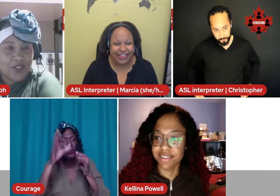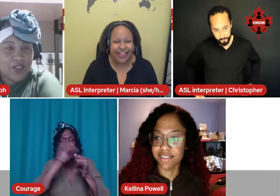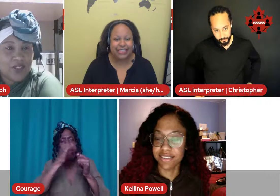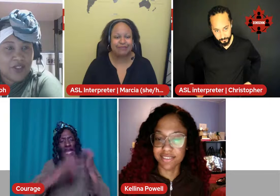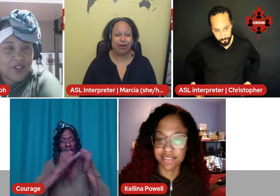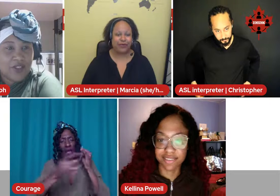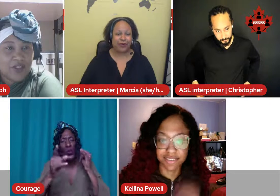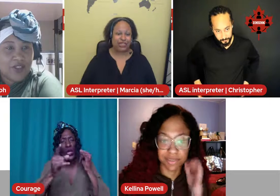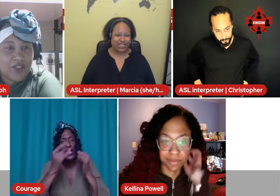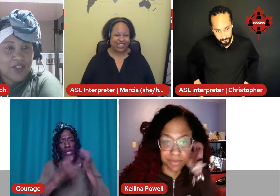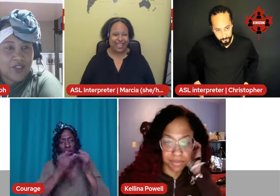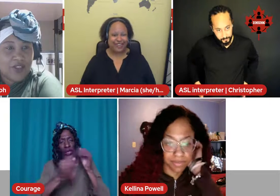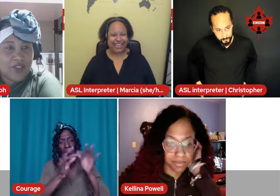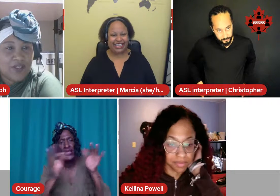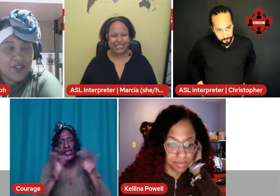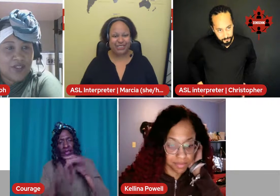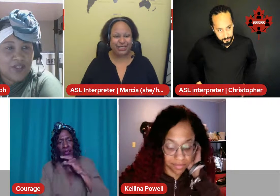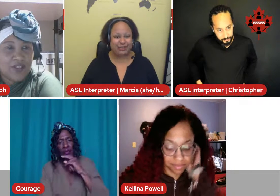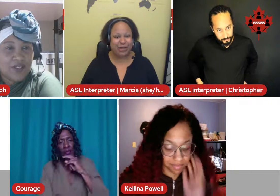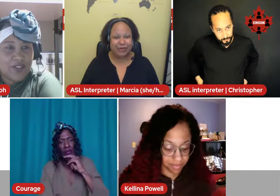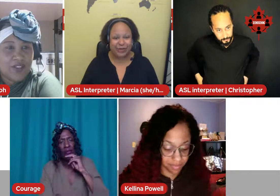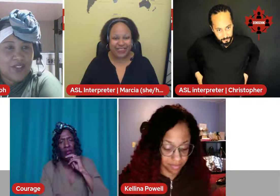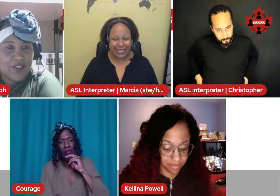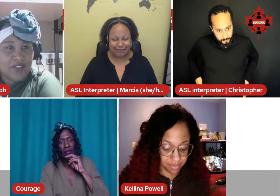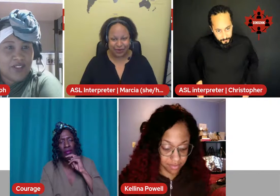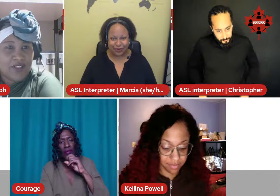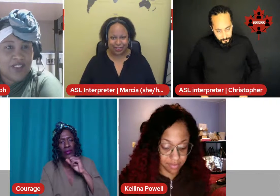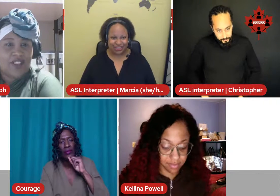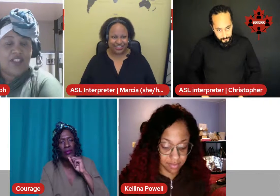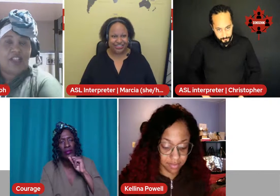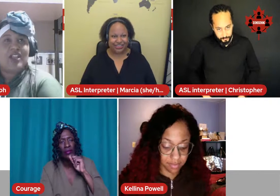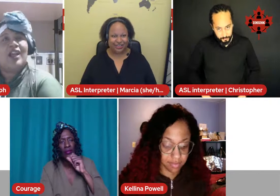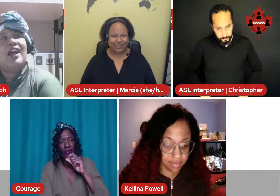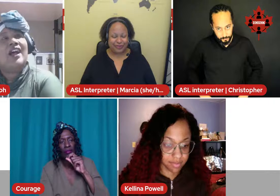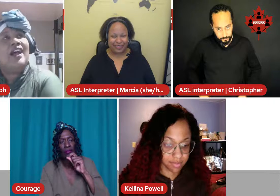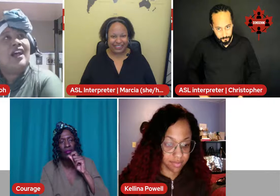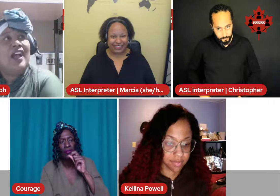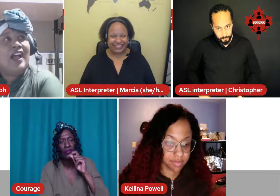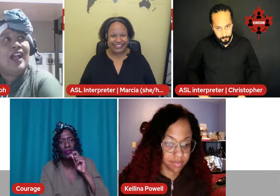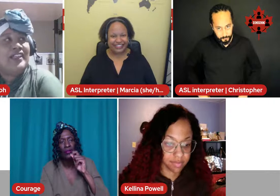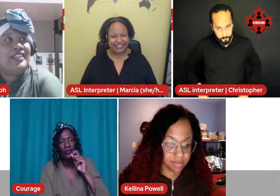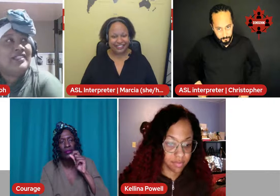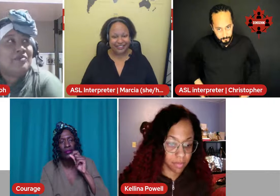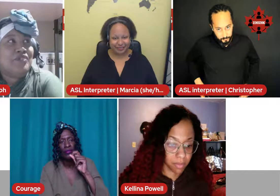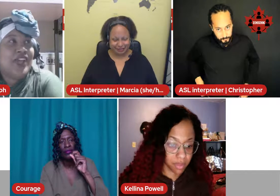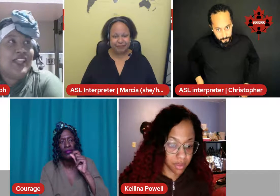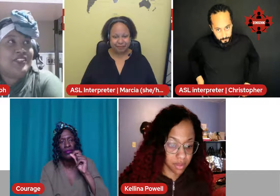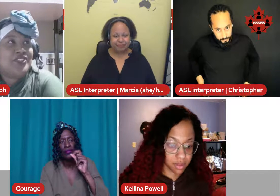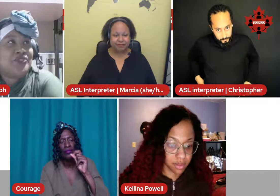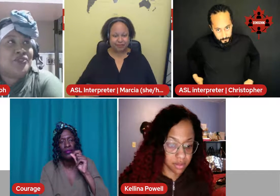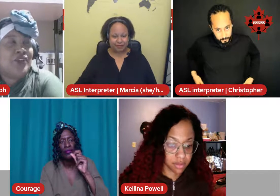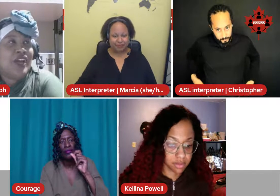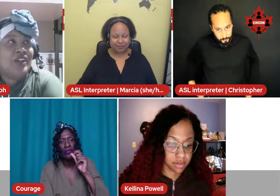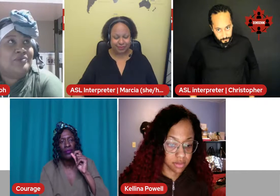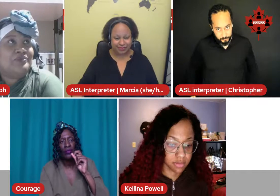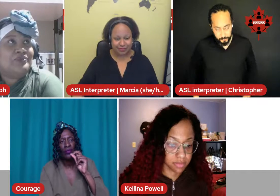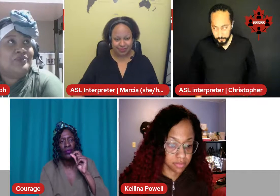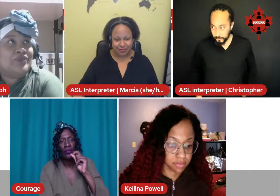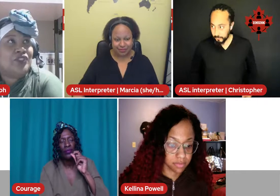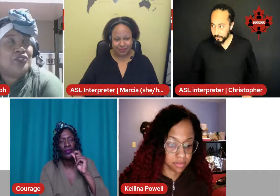the last part of your question, if I can ask you just to repeat that last part of your question, surely for me. I guess I'm trying to, um, do